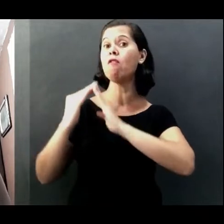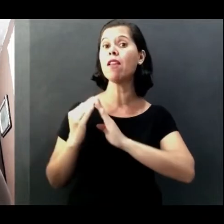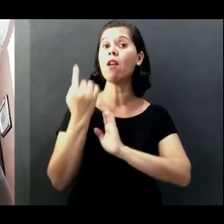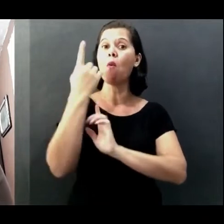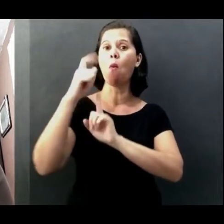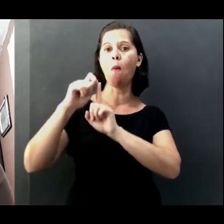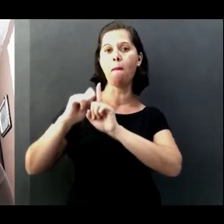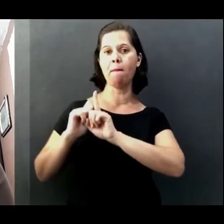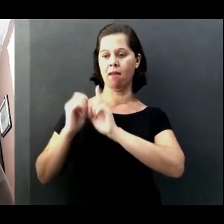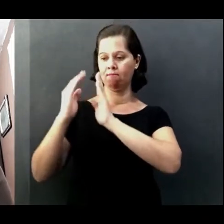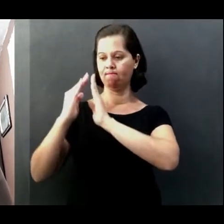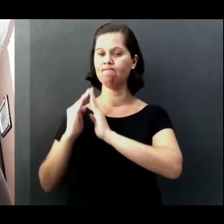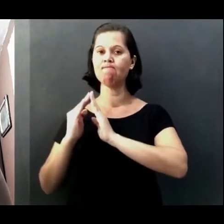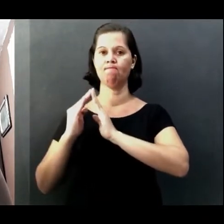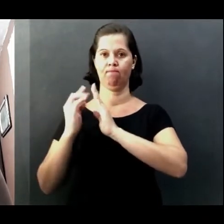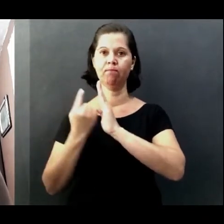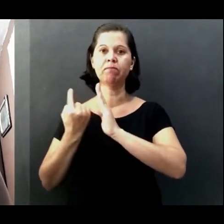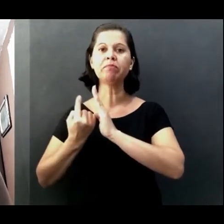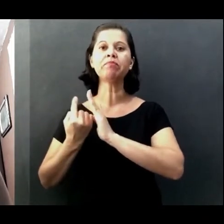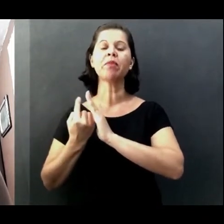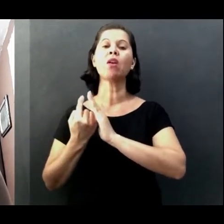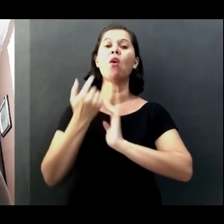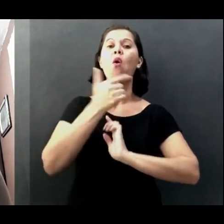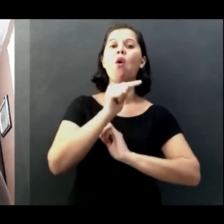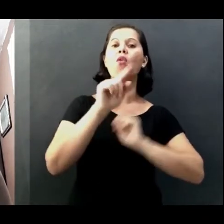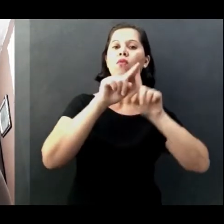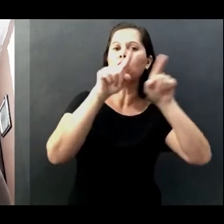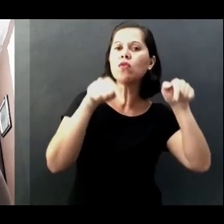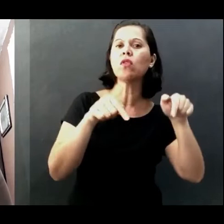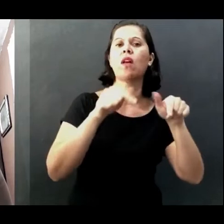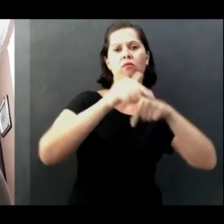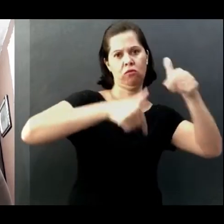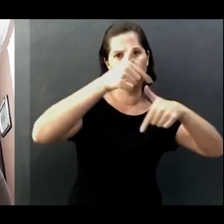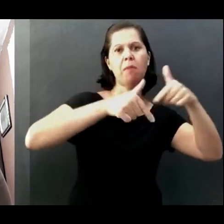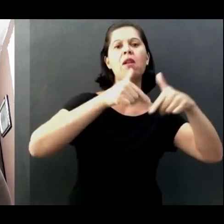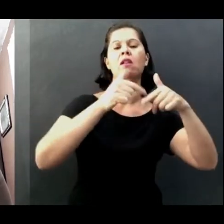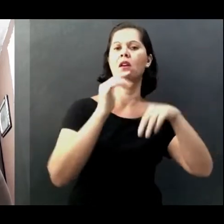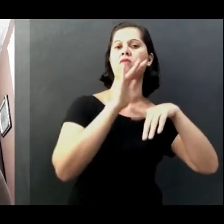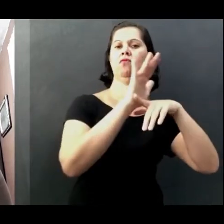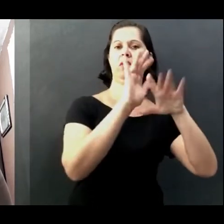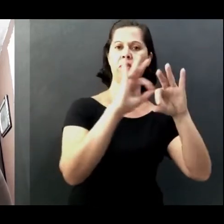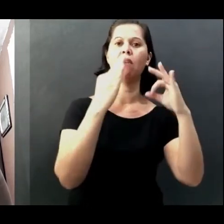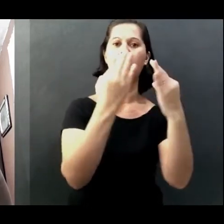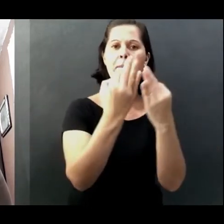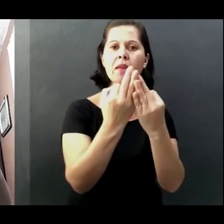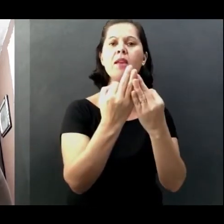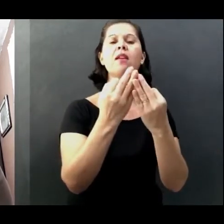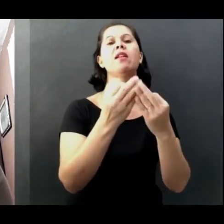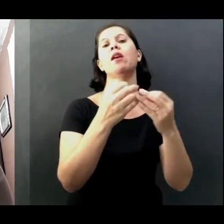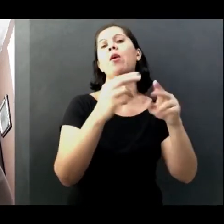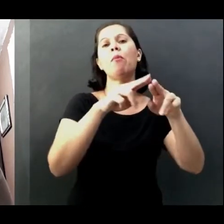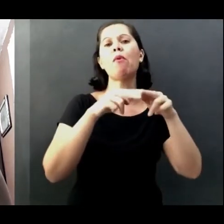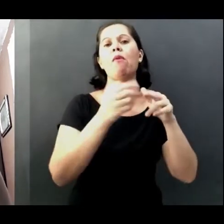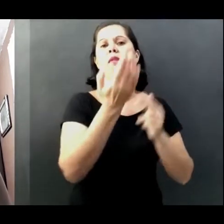there have been helping the families because they need food. And the children need the activities,